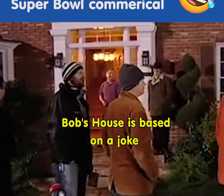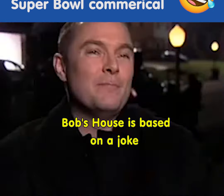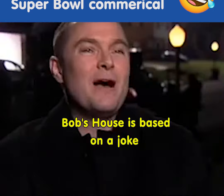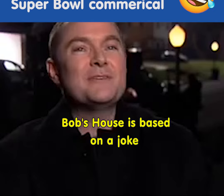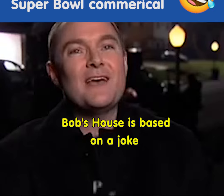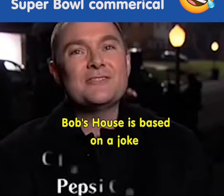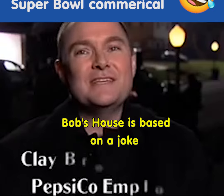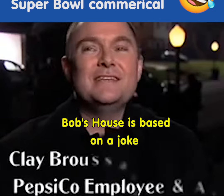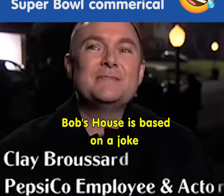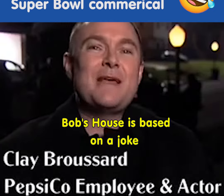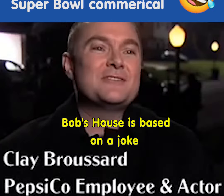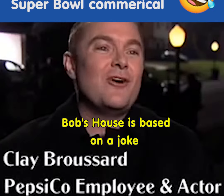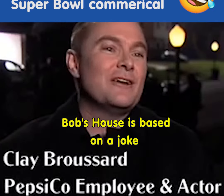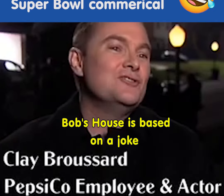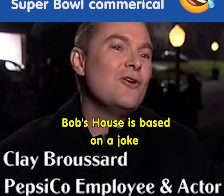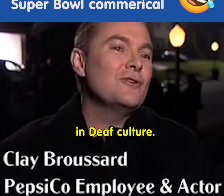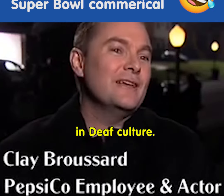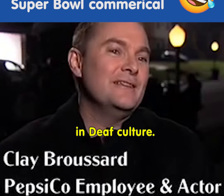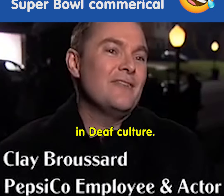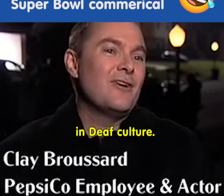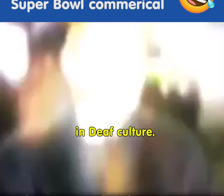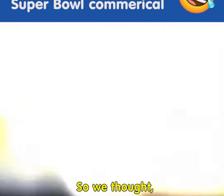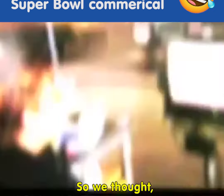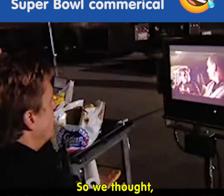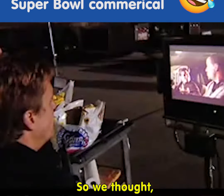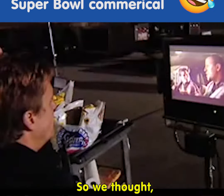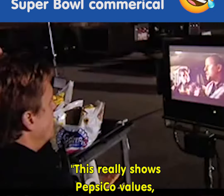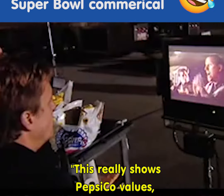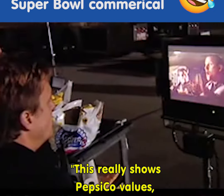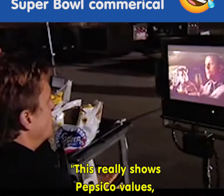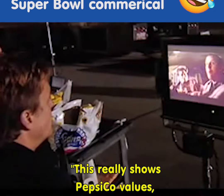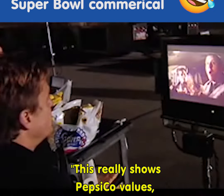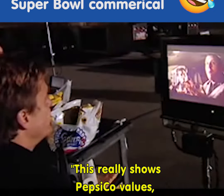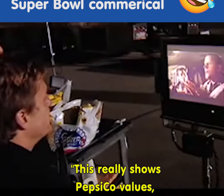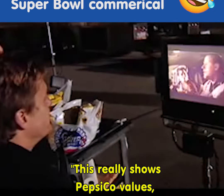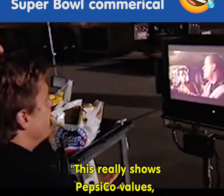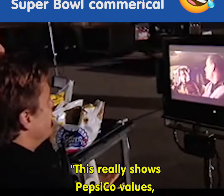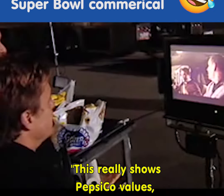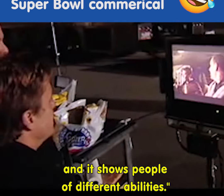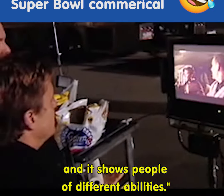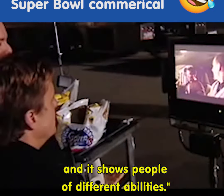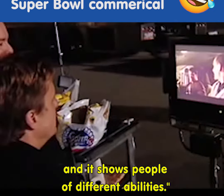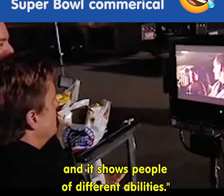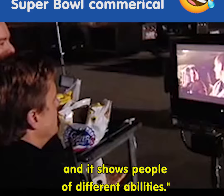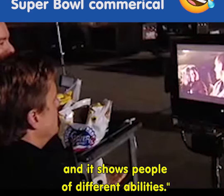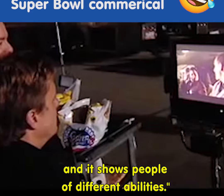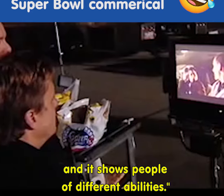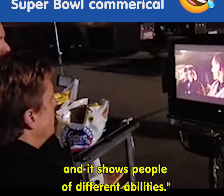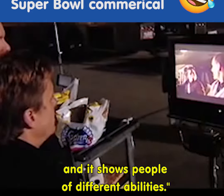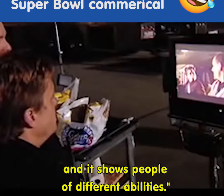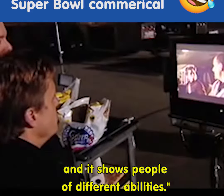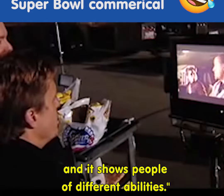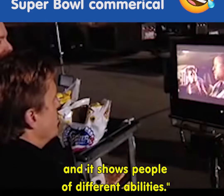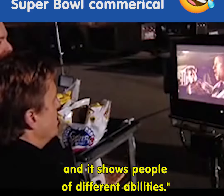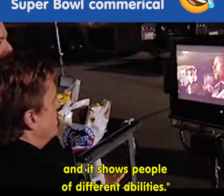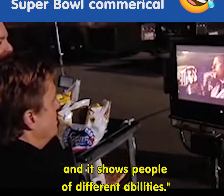Bob's House is based on a joke in deaf culture so we thought this really shows PepsiCo values and it shows people of different abilities.